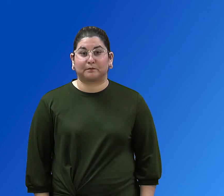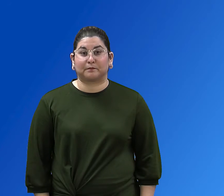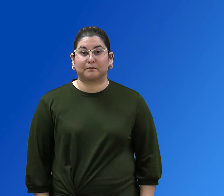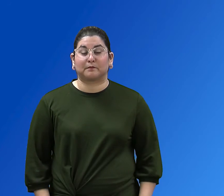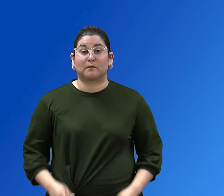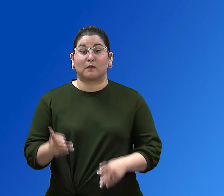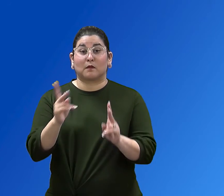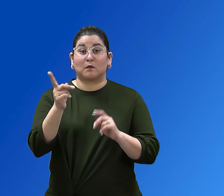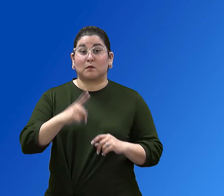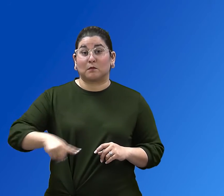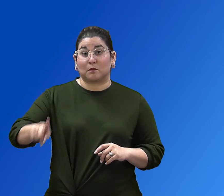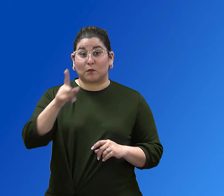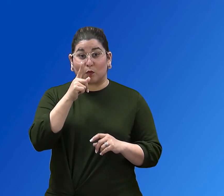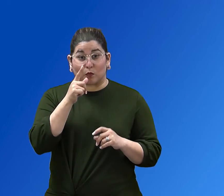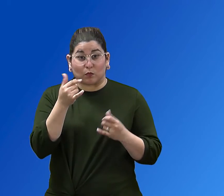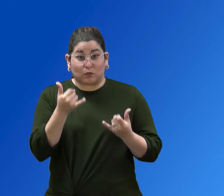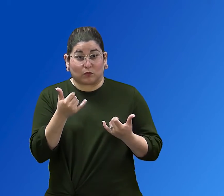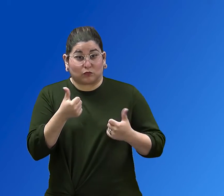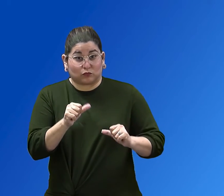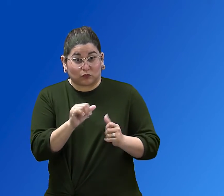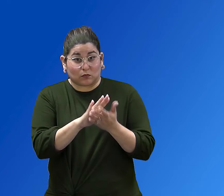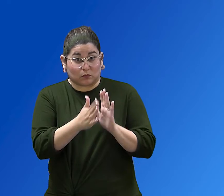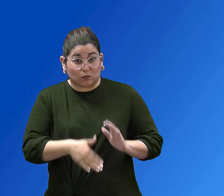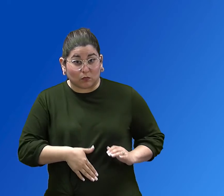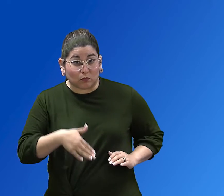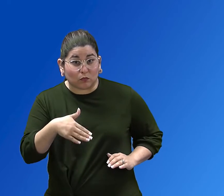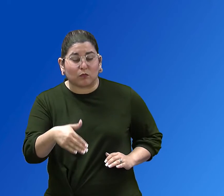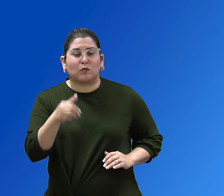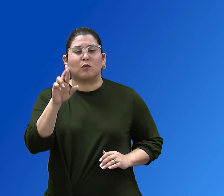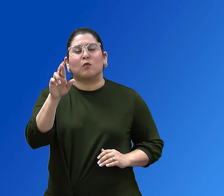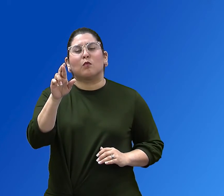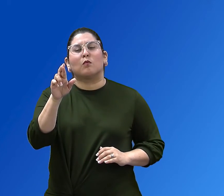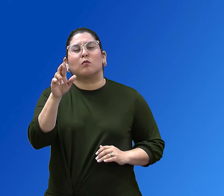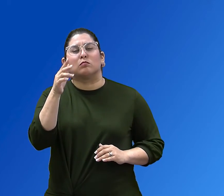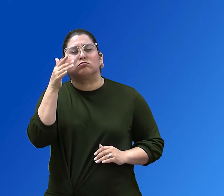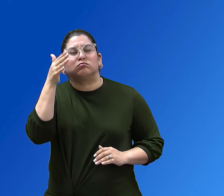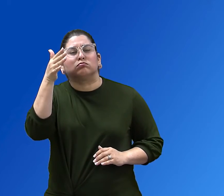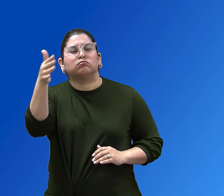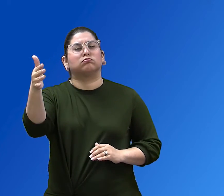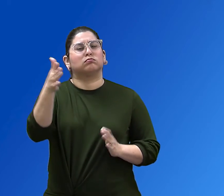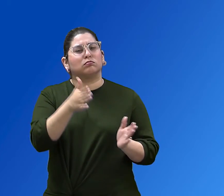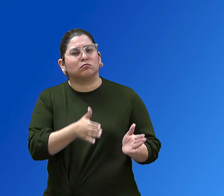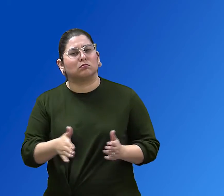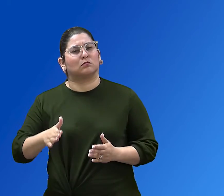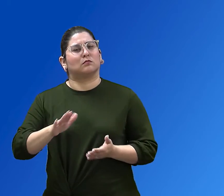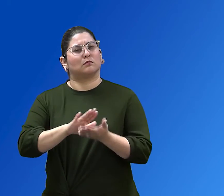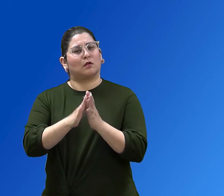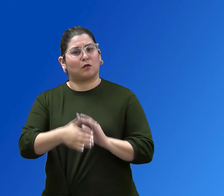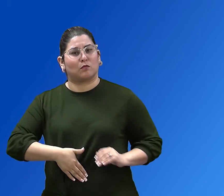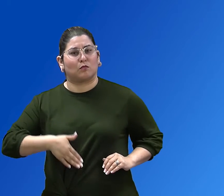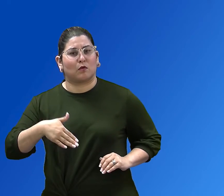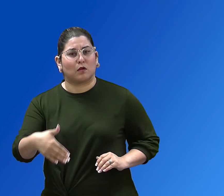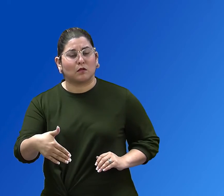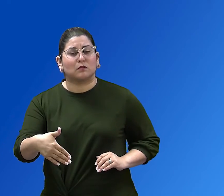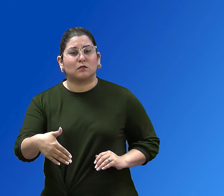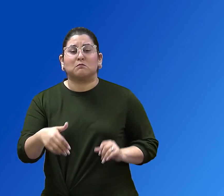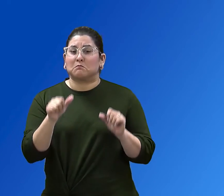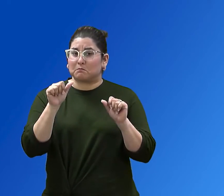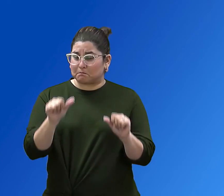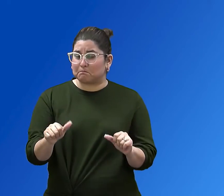People who are trying to become pregnant now or who plan to try in the future may receive